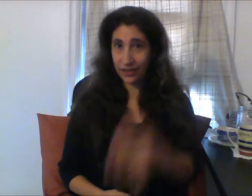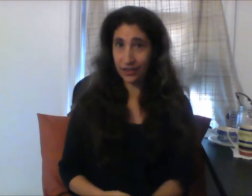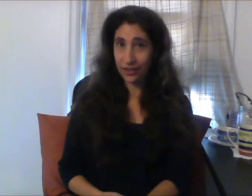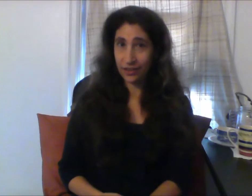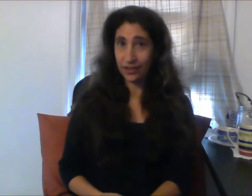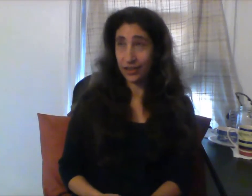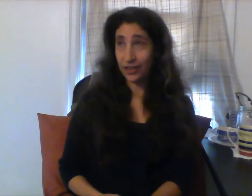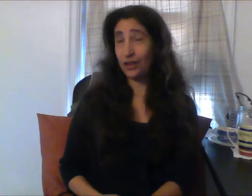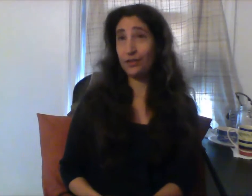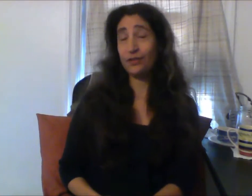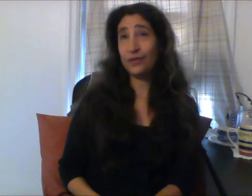you know?